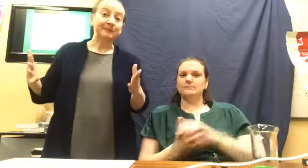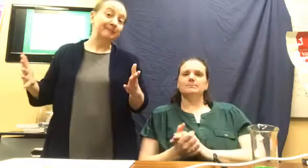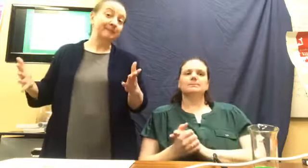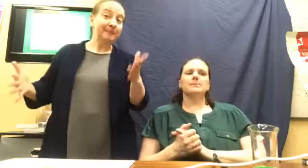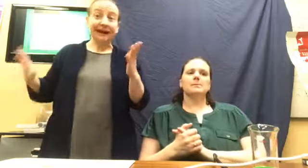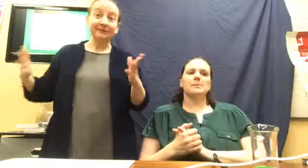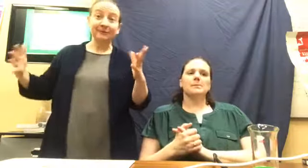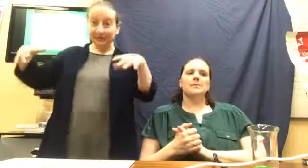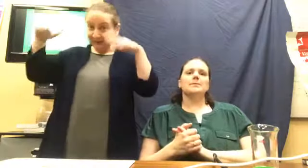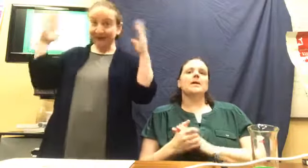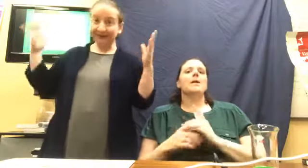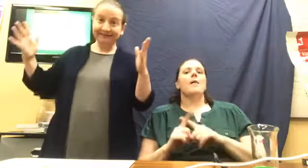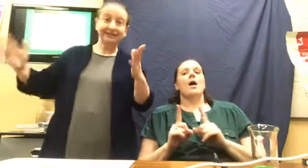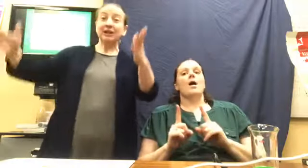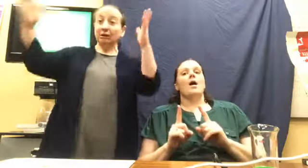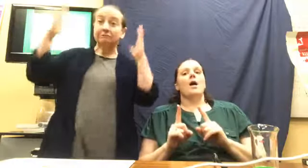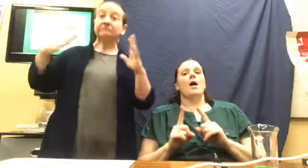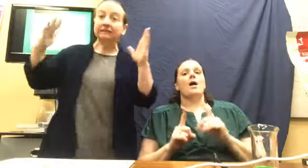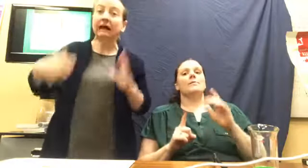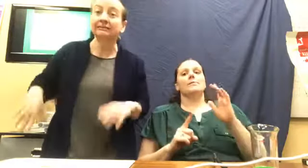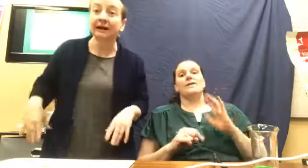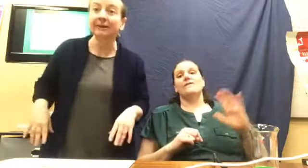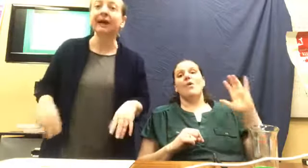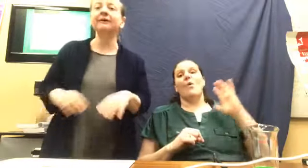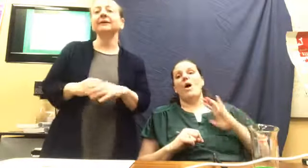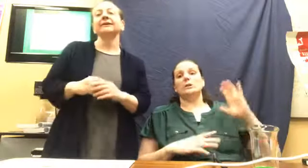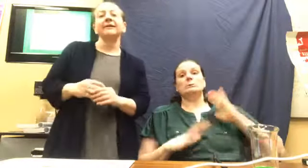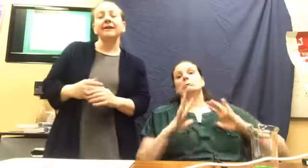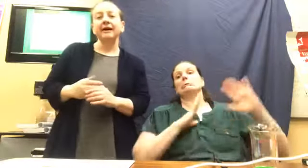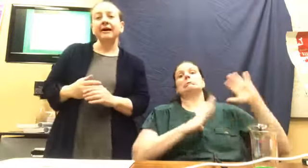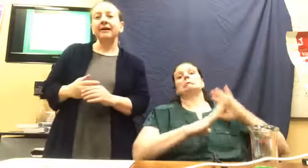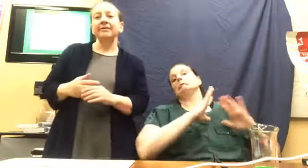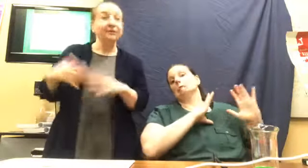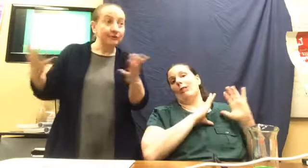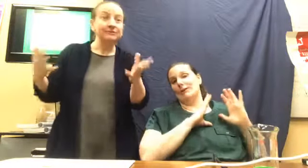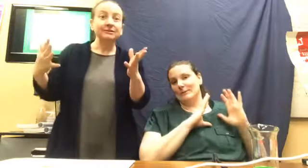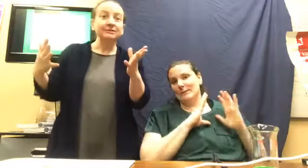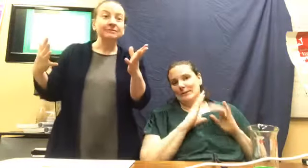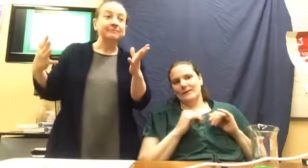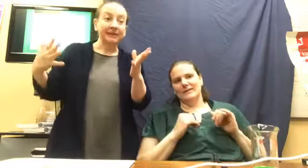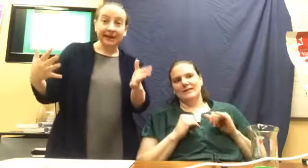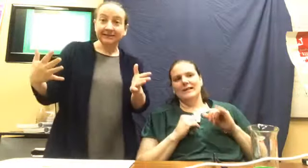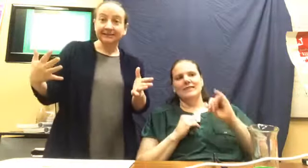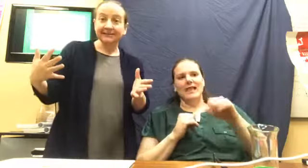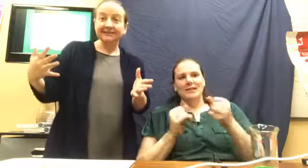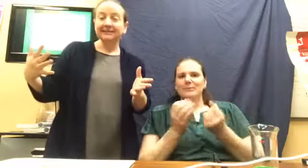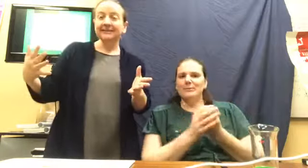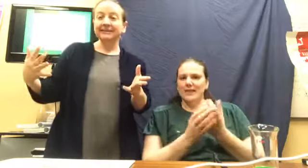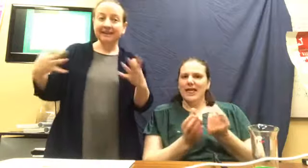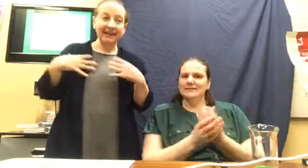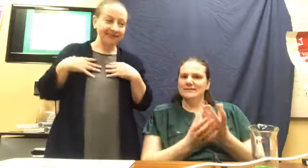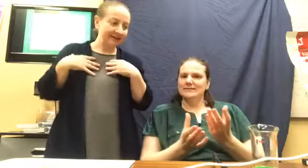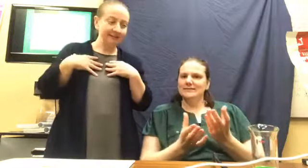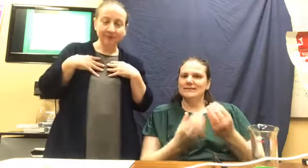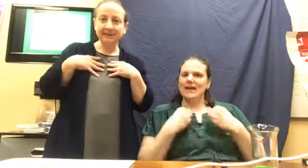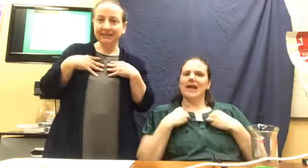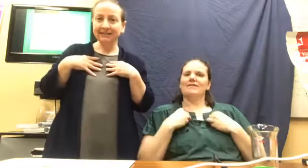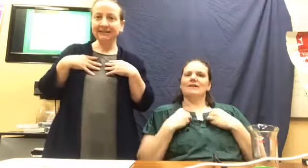but back when we were, you know, long time ago, uh, those plants gave us what we needed to